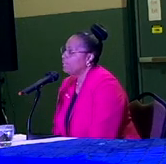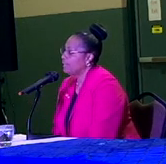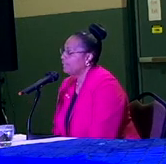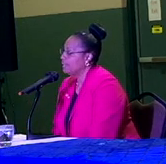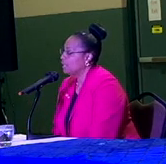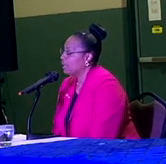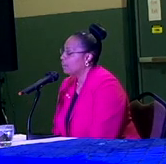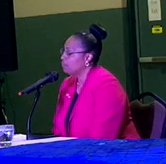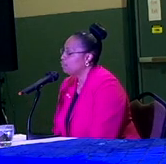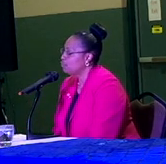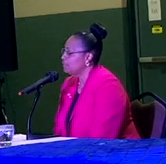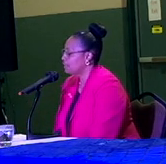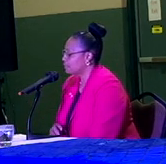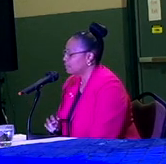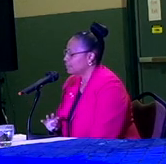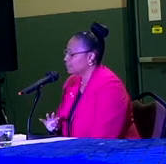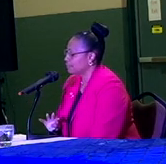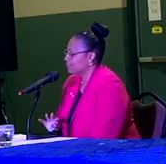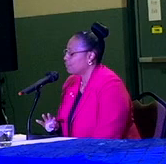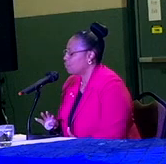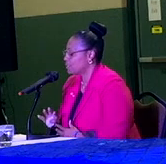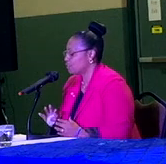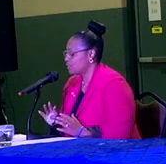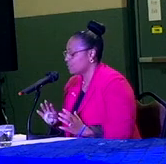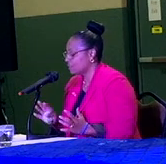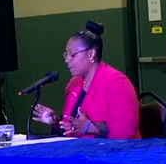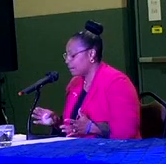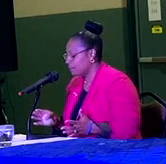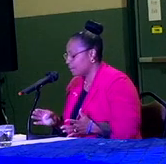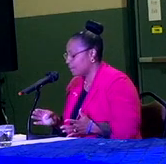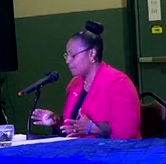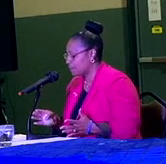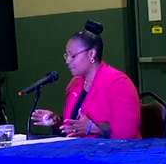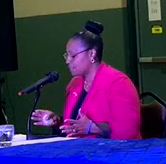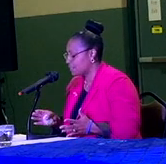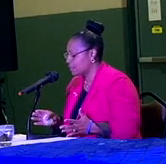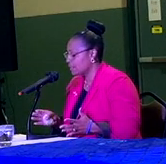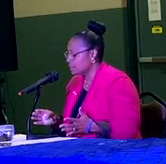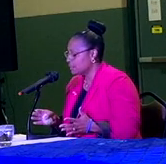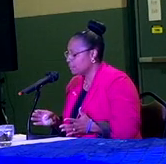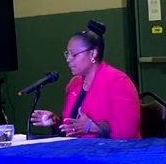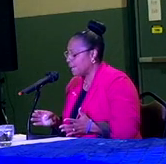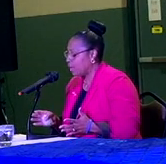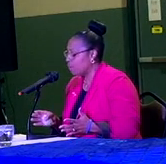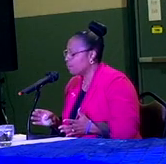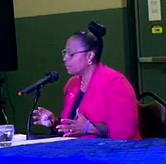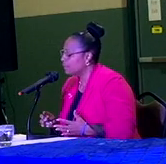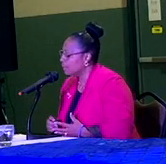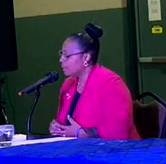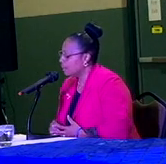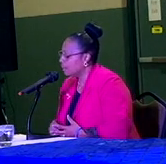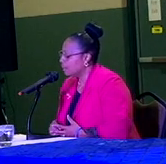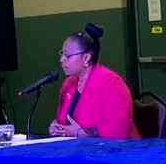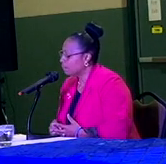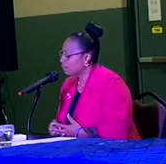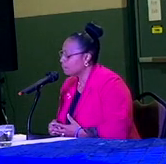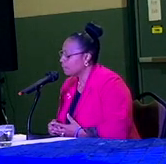we can, of course there's still a lot of things to play out, but